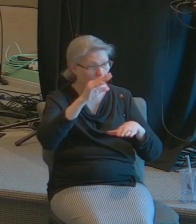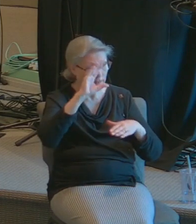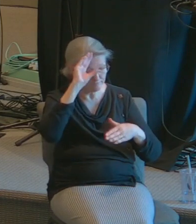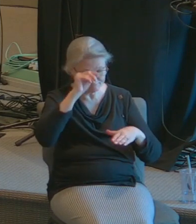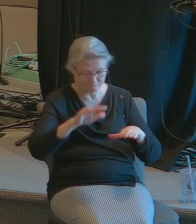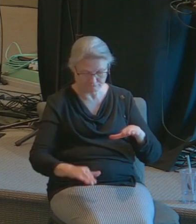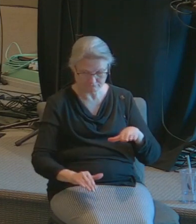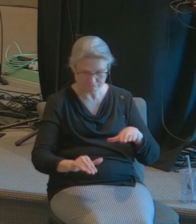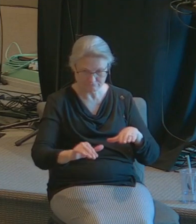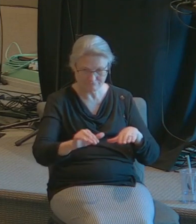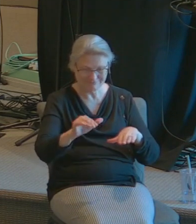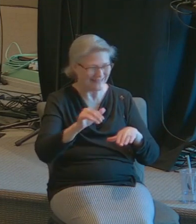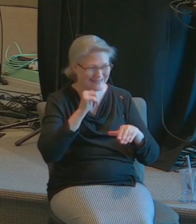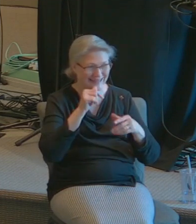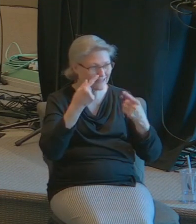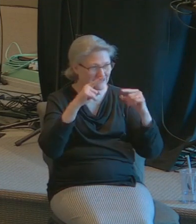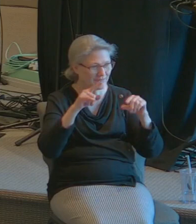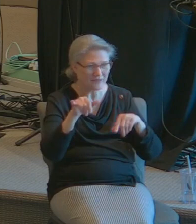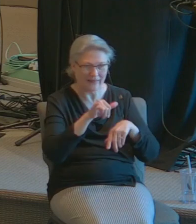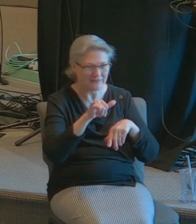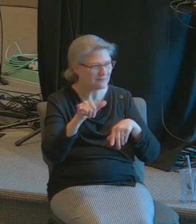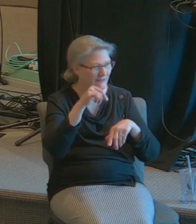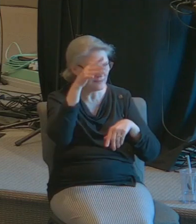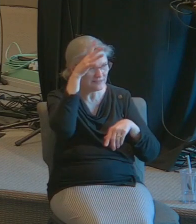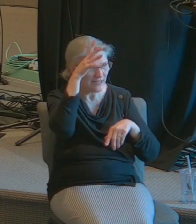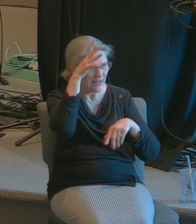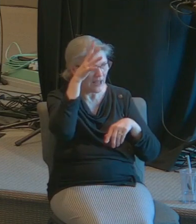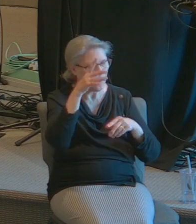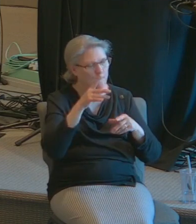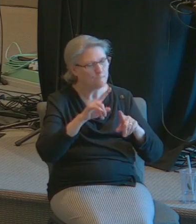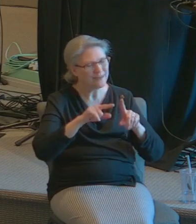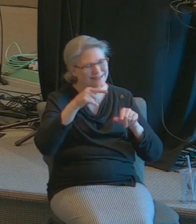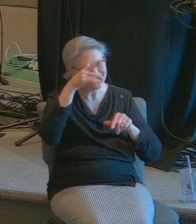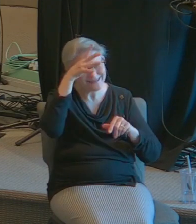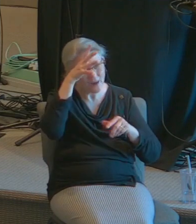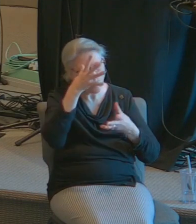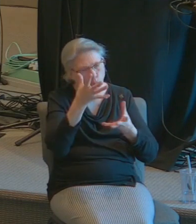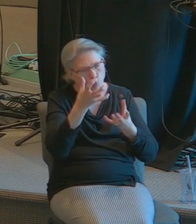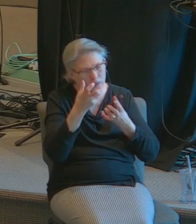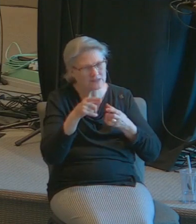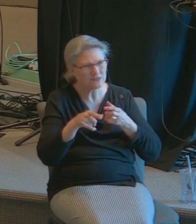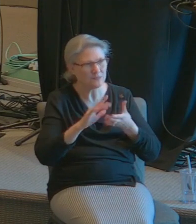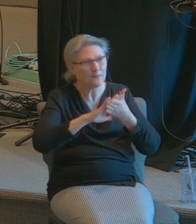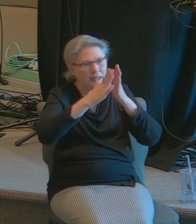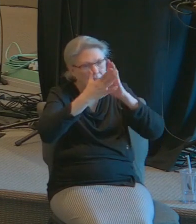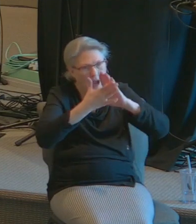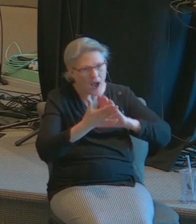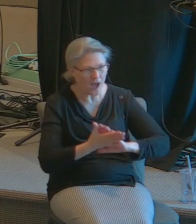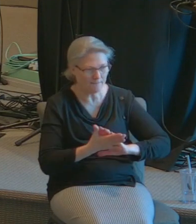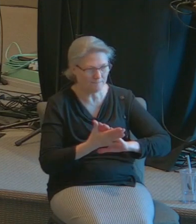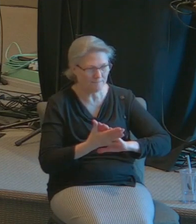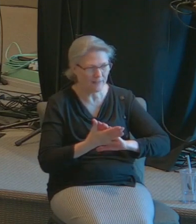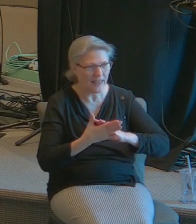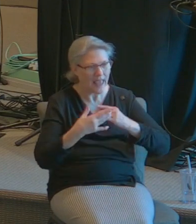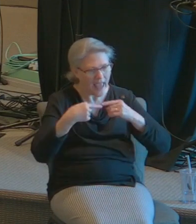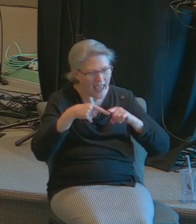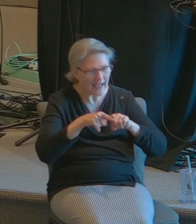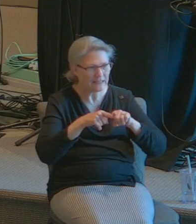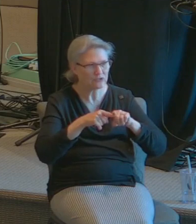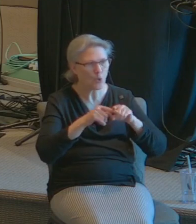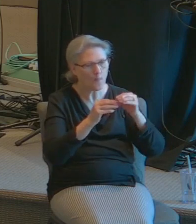to be that and he assists him encourages him